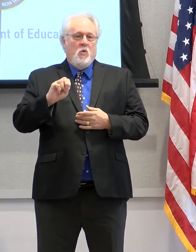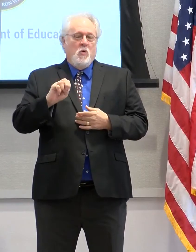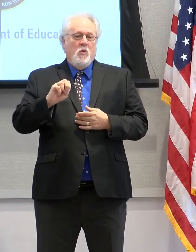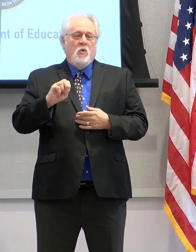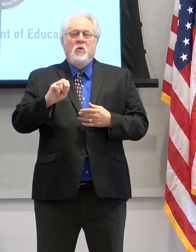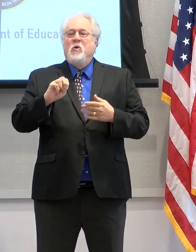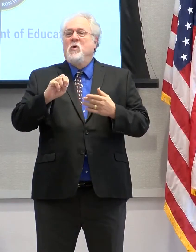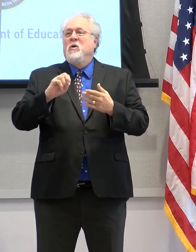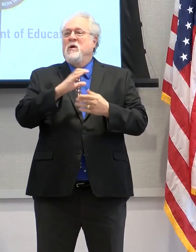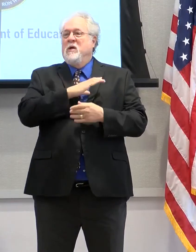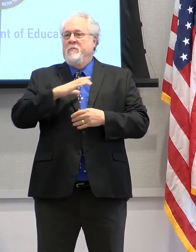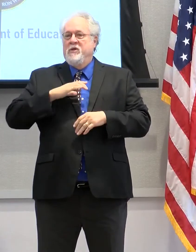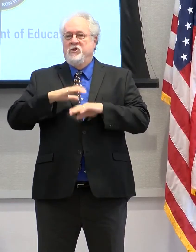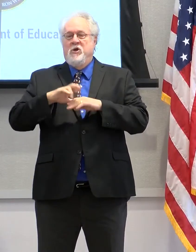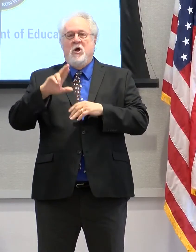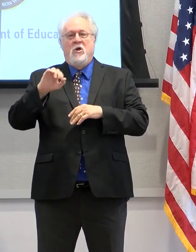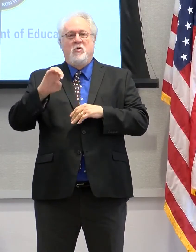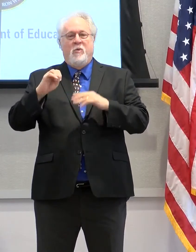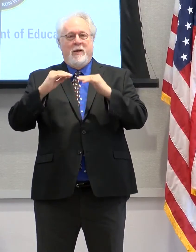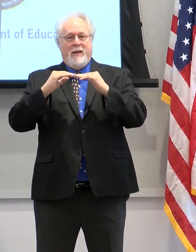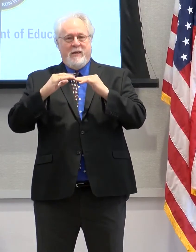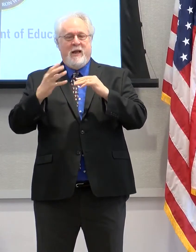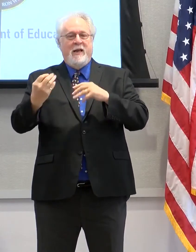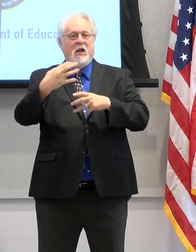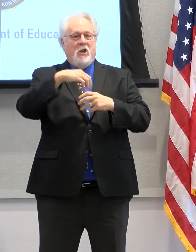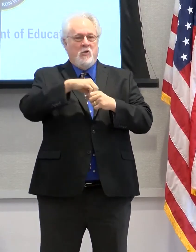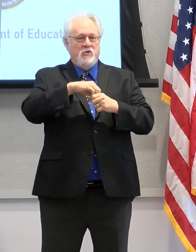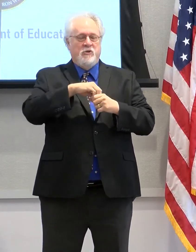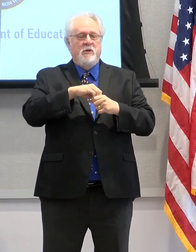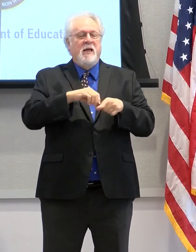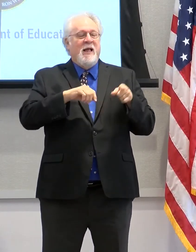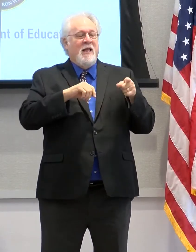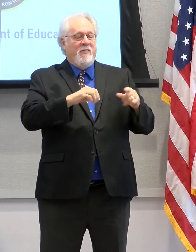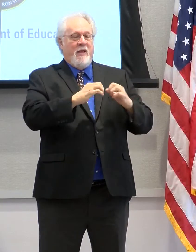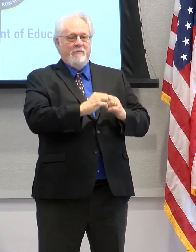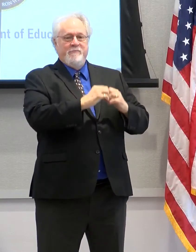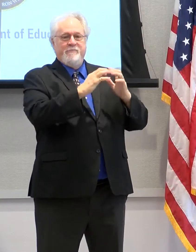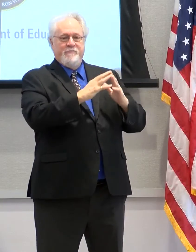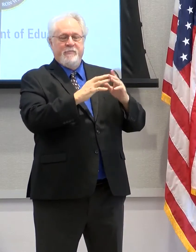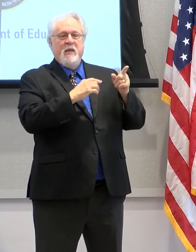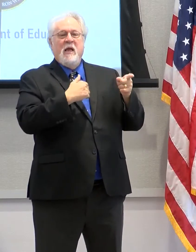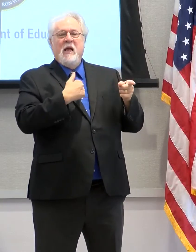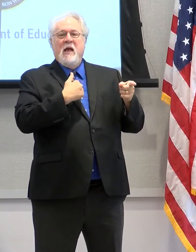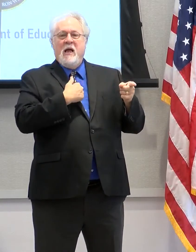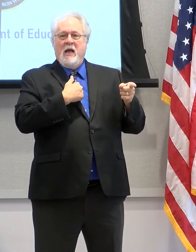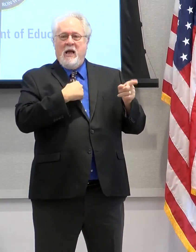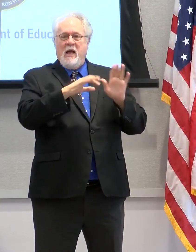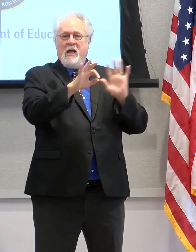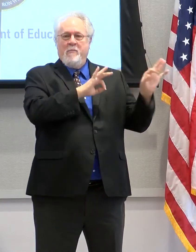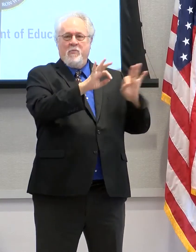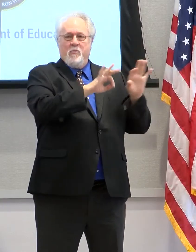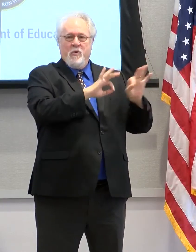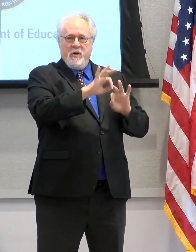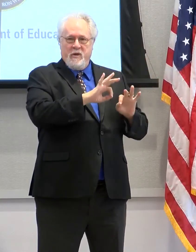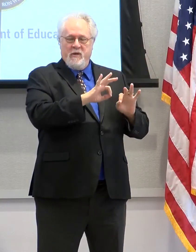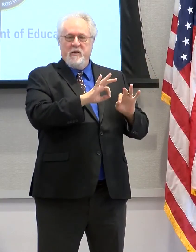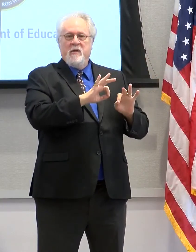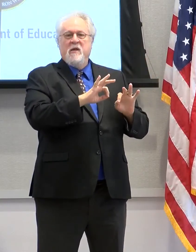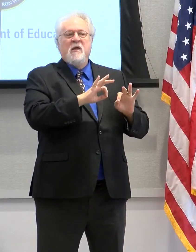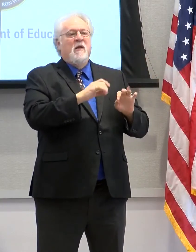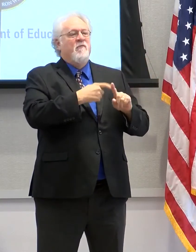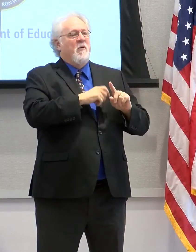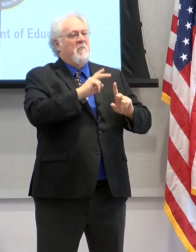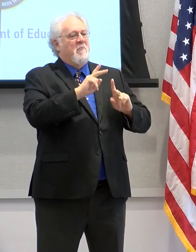on Racial Equity and Inclusion, was a commission that I appointed made up of